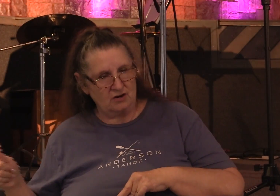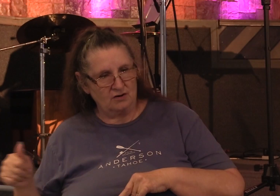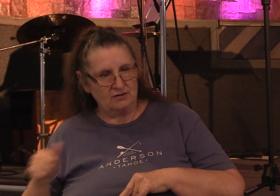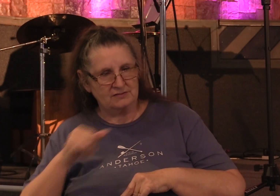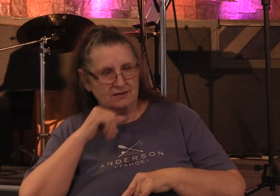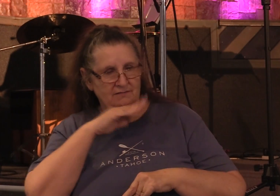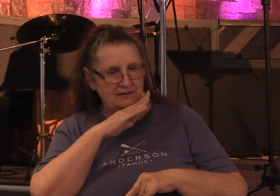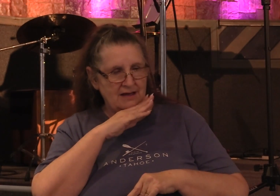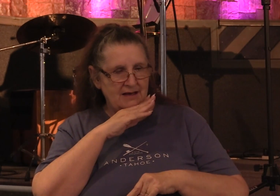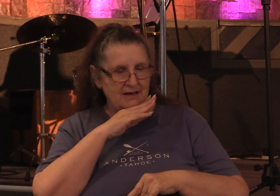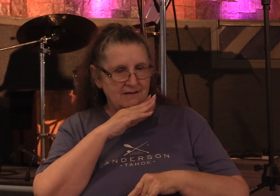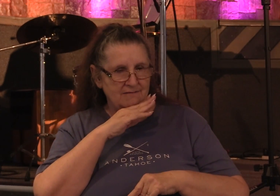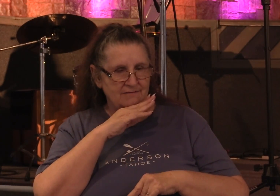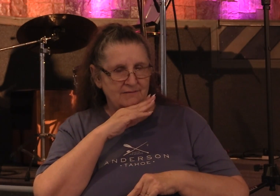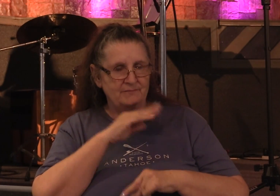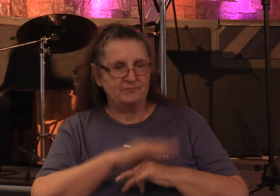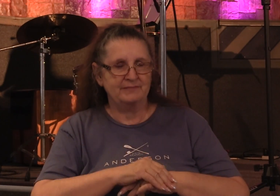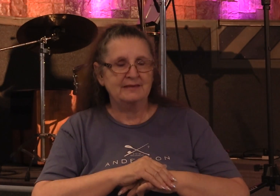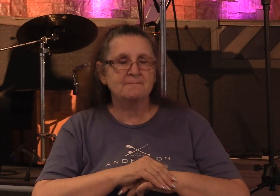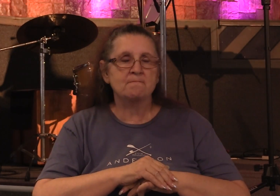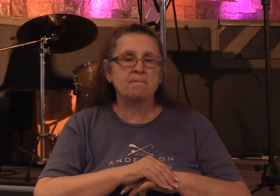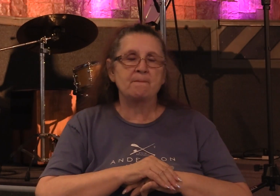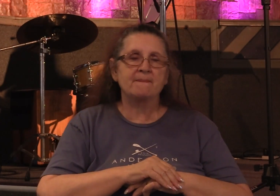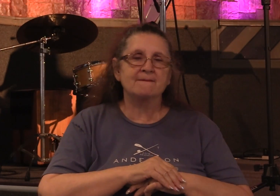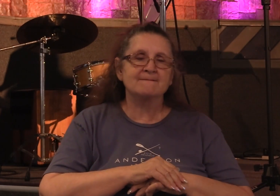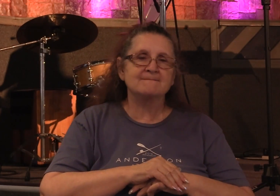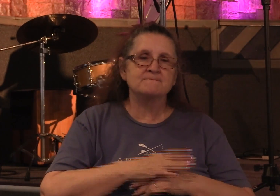about it but it's interesting because we're told